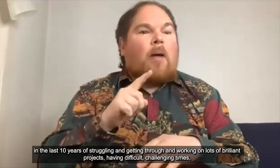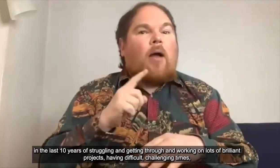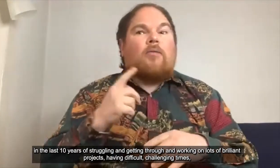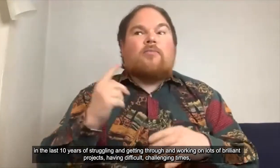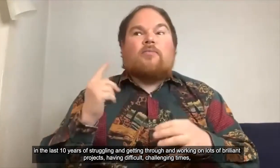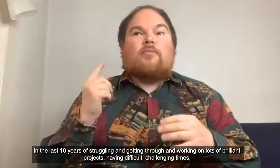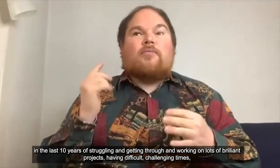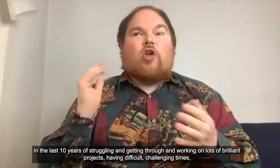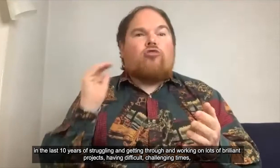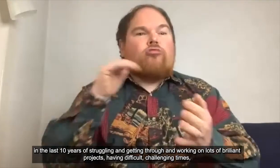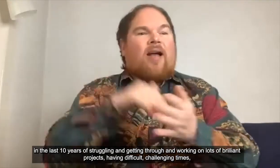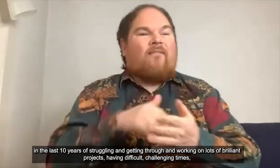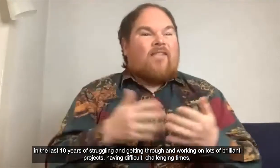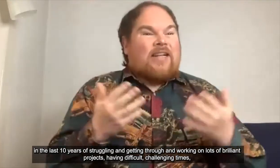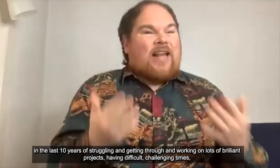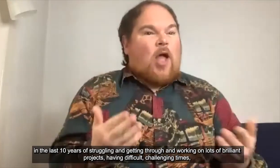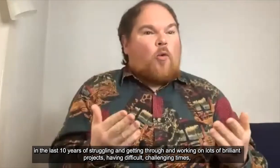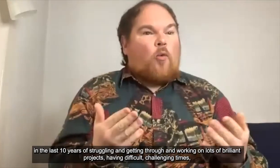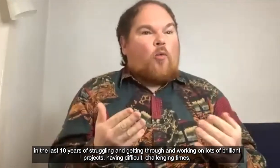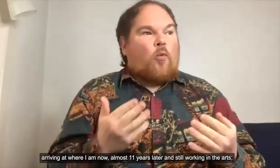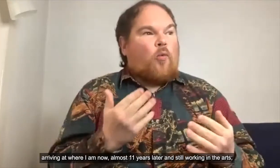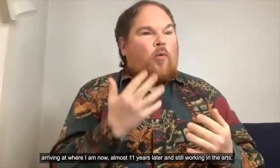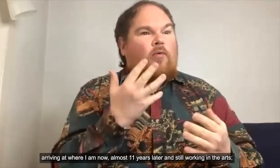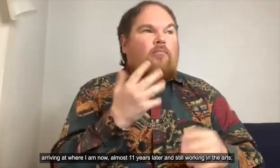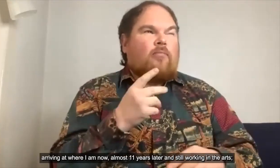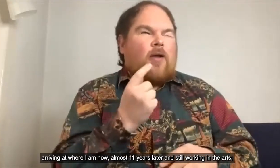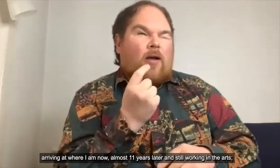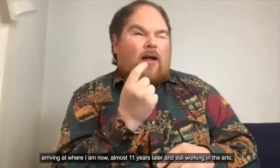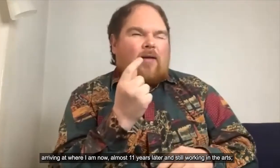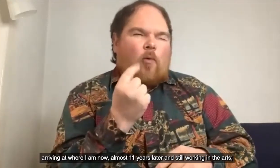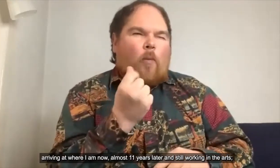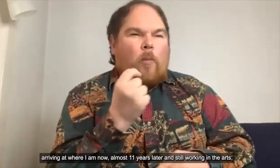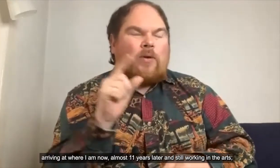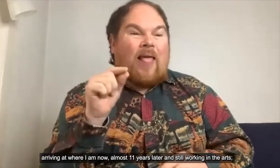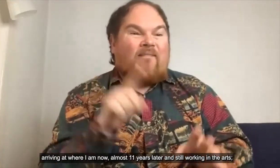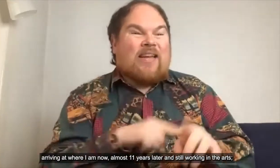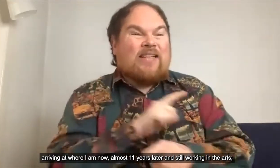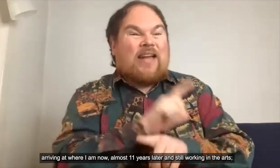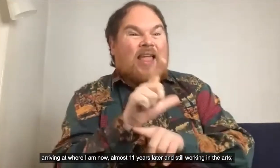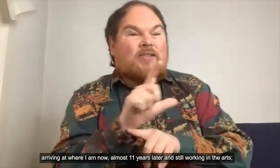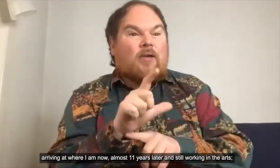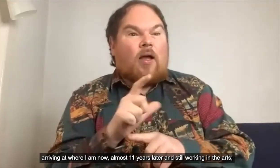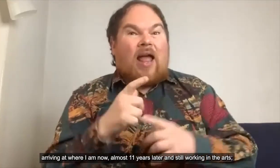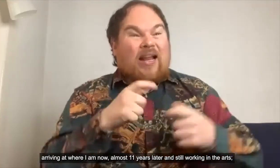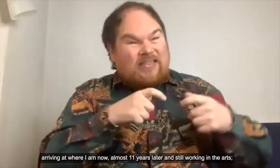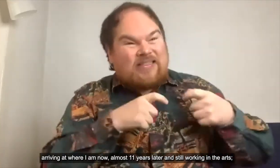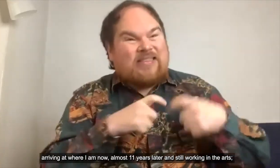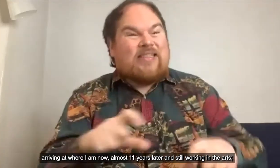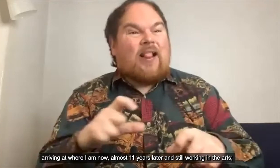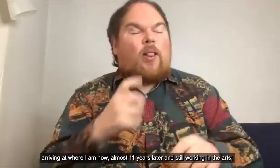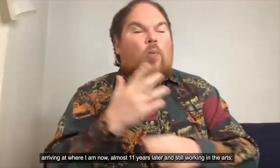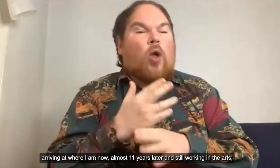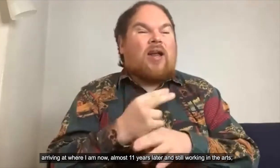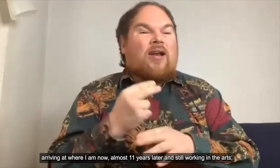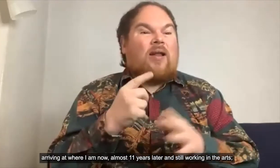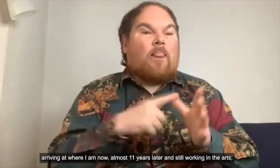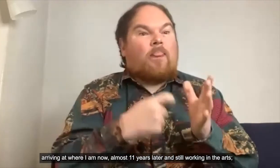having difficult and challenging times and sort of arriving at where I am now almost 11 years later and still